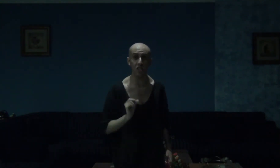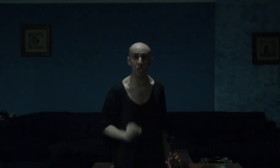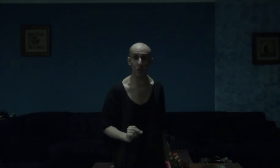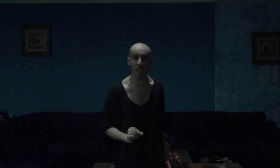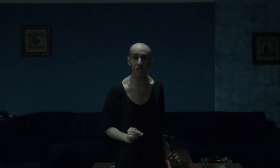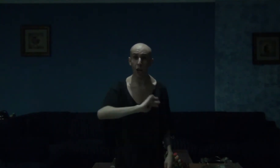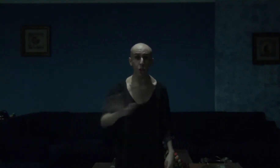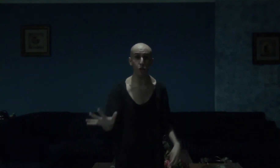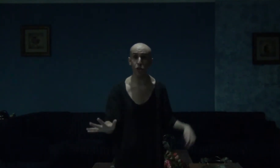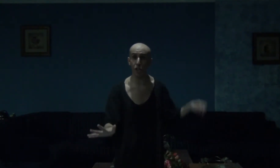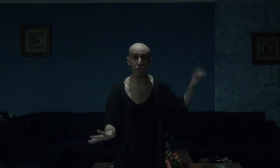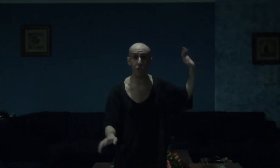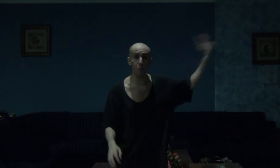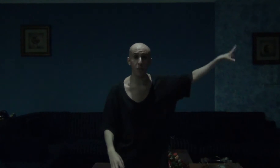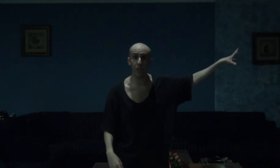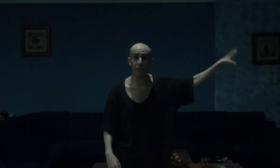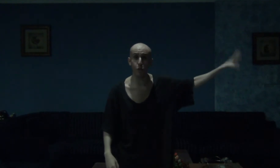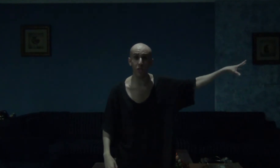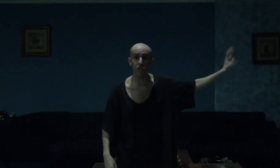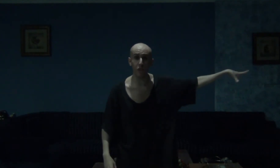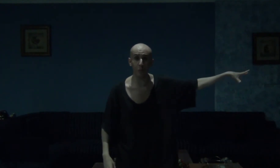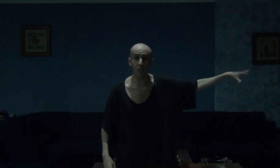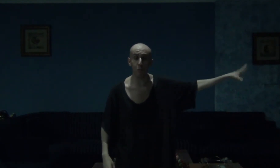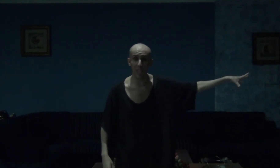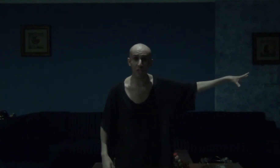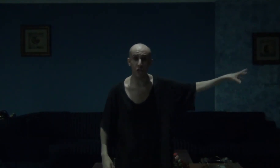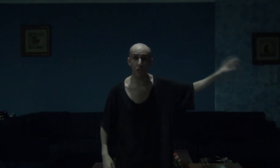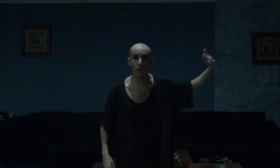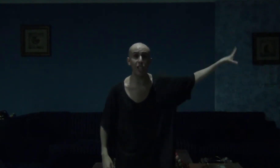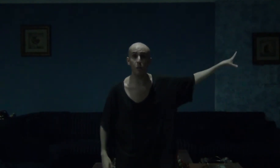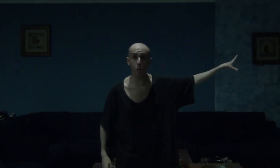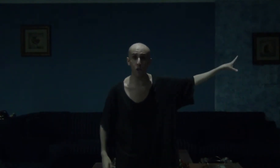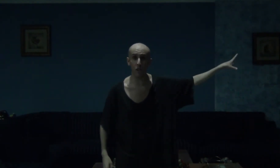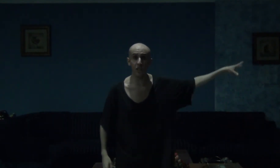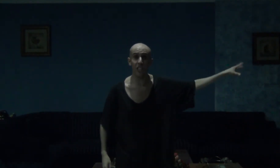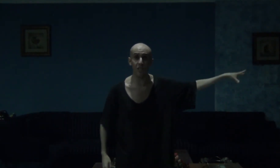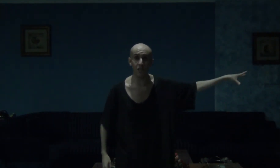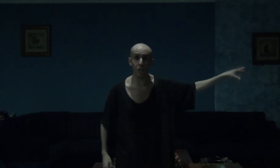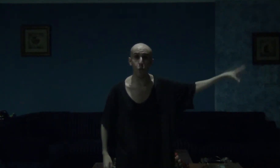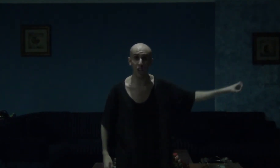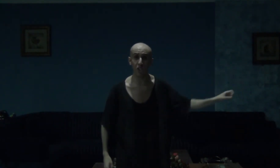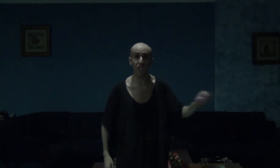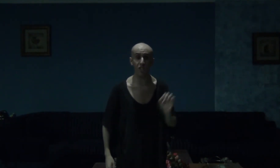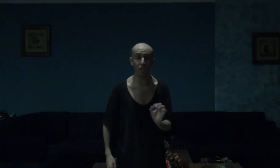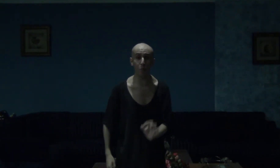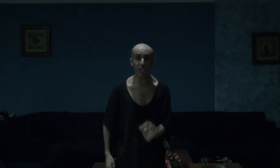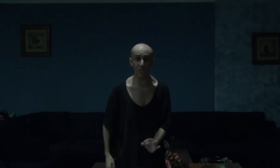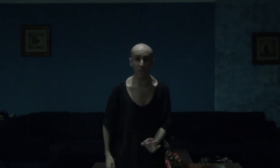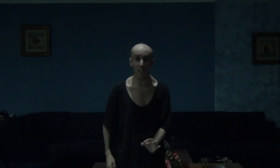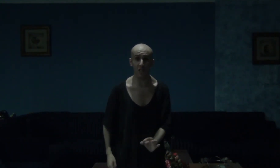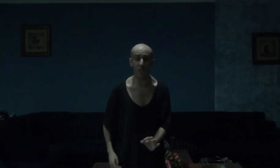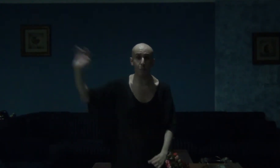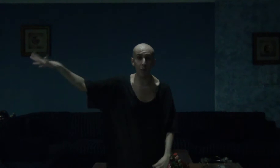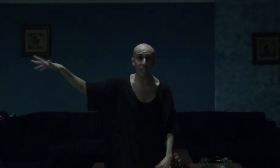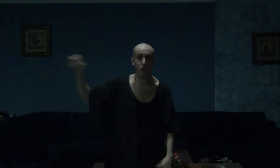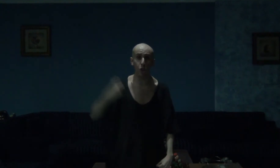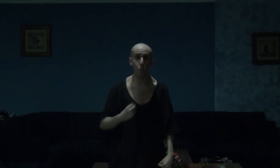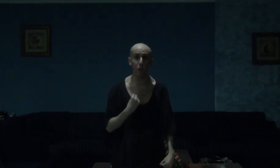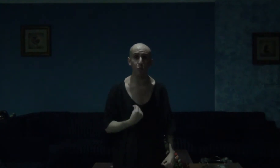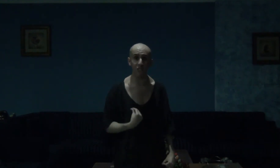I could not sympathize with Gypsy Blanchard any more than I did watching this miniseries. And based on what we've